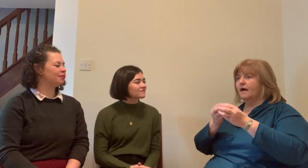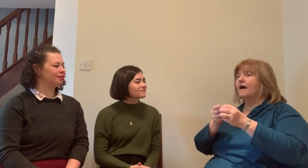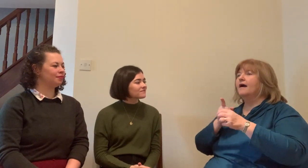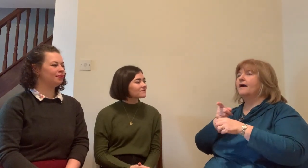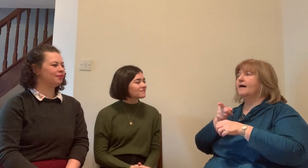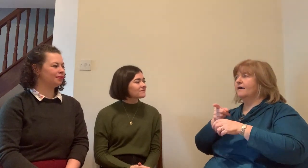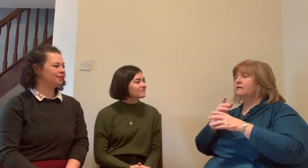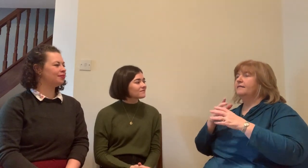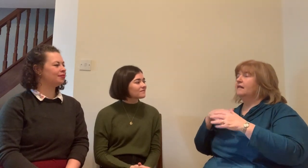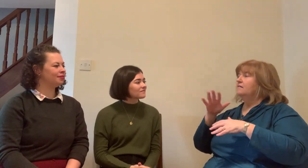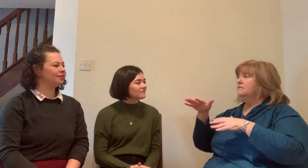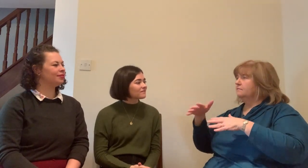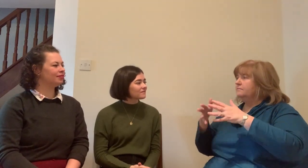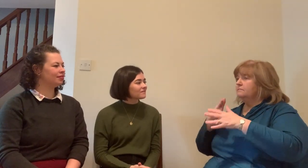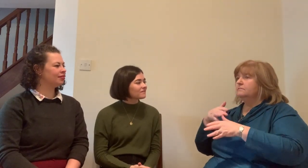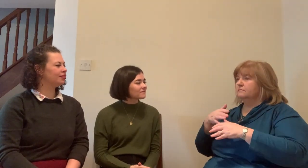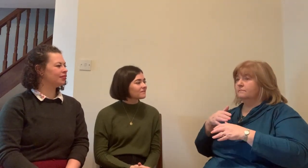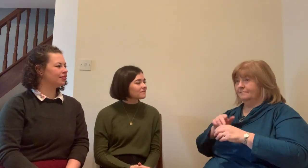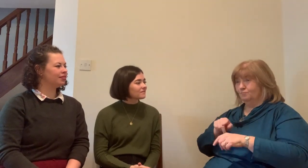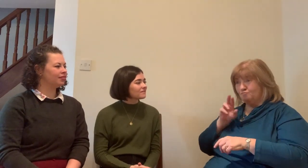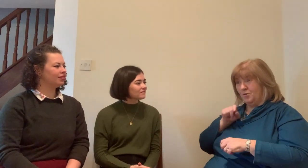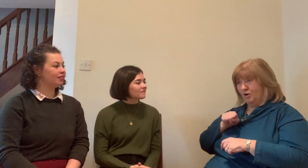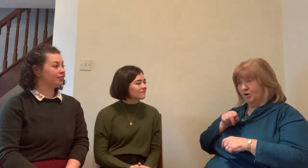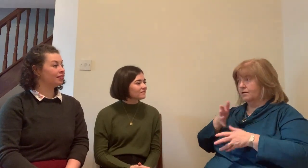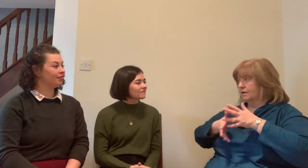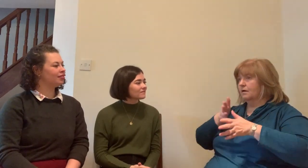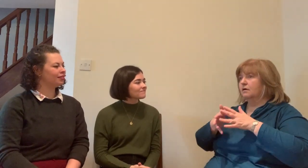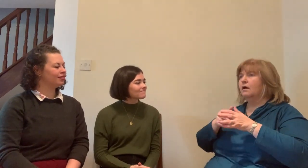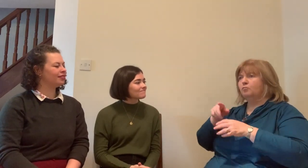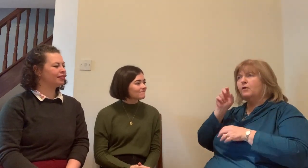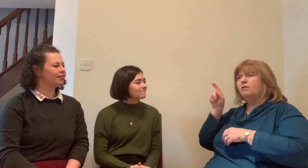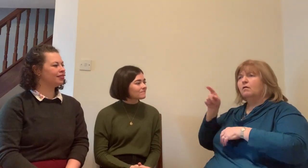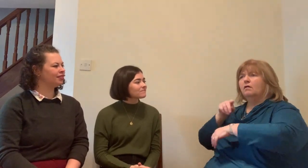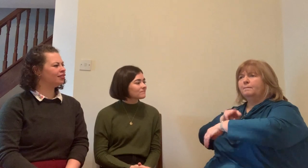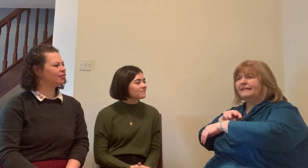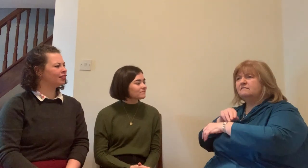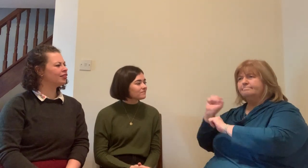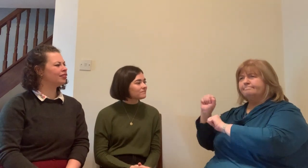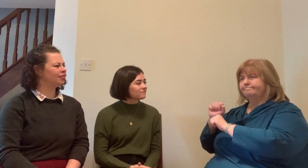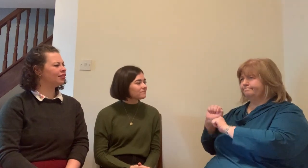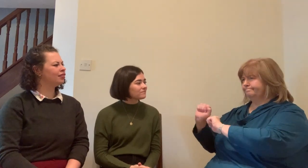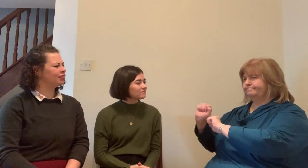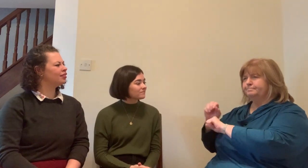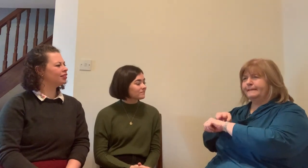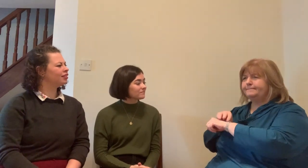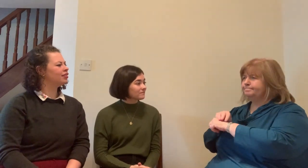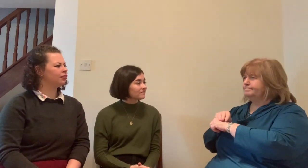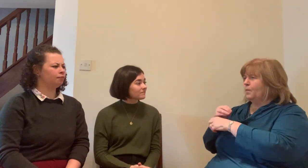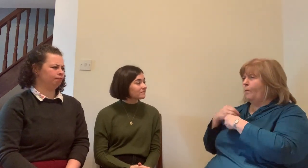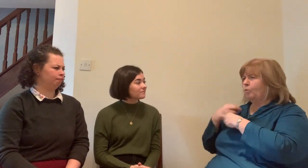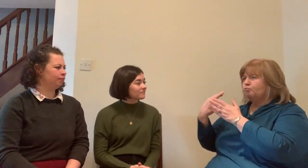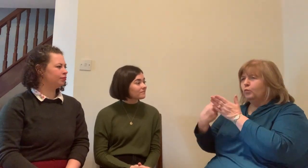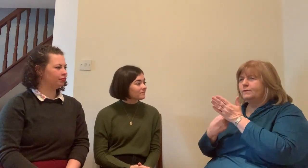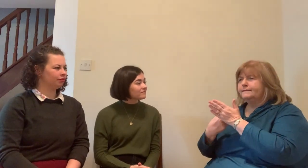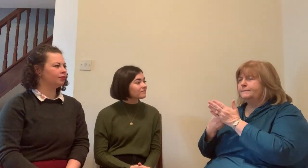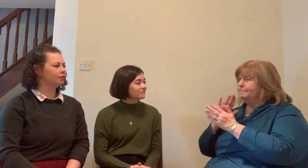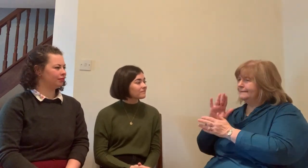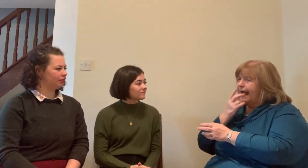that's really really important there's no power imbalance there whatsoever you are working together as a team. Actually I wanted to ask